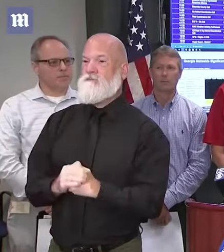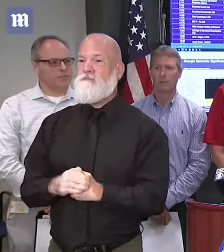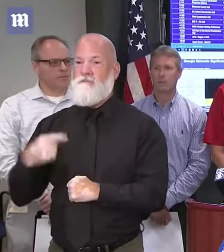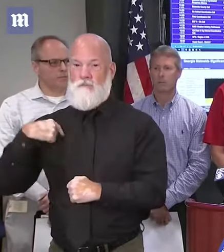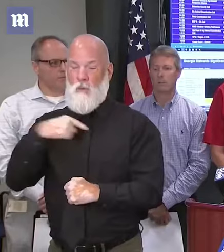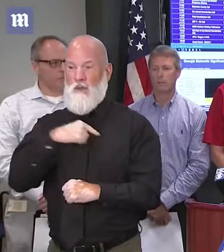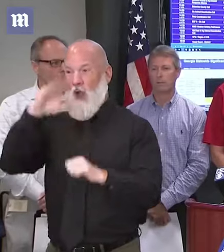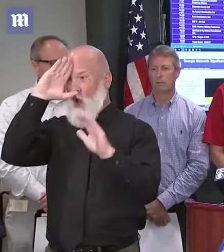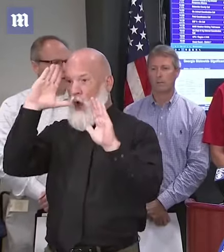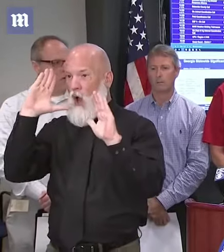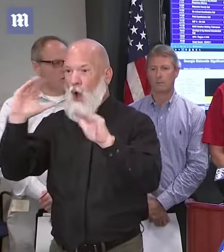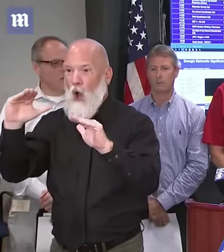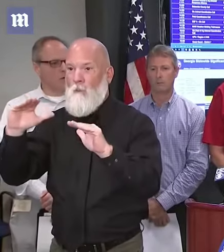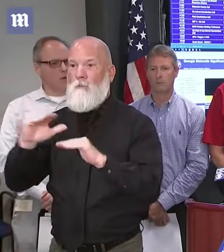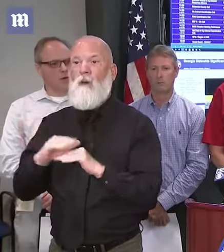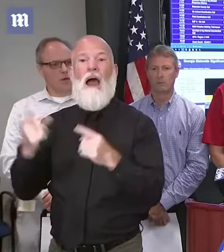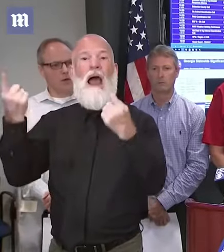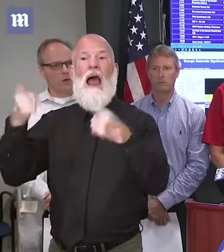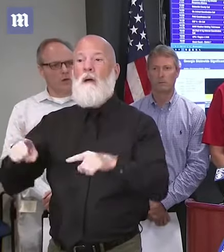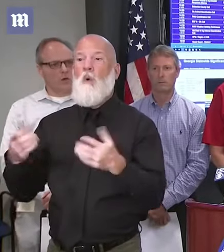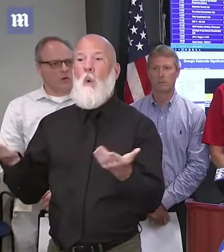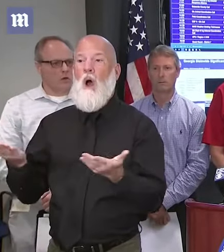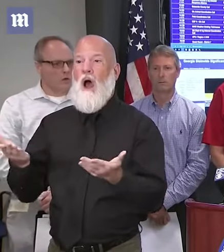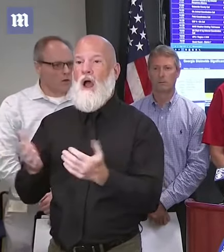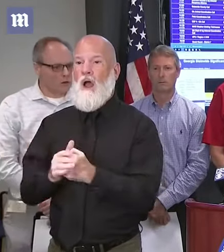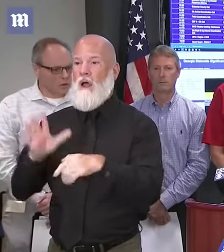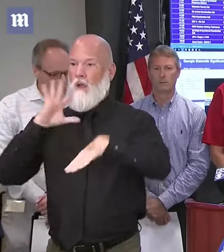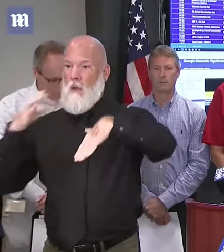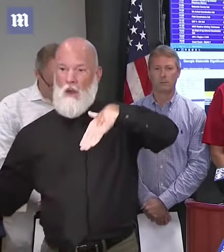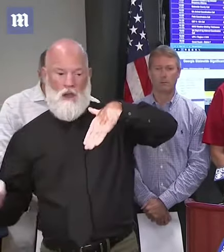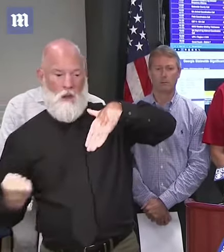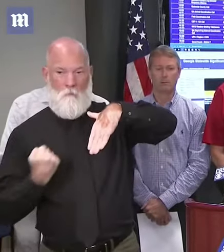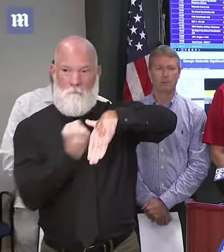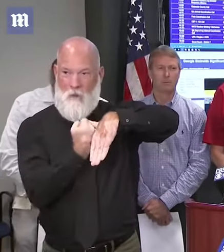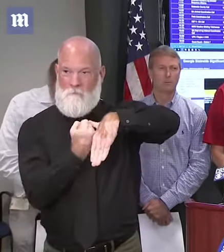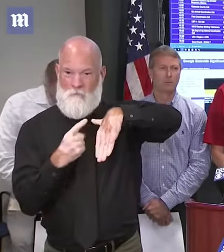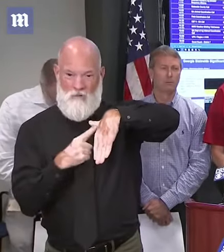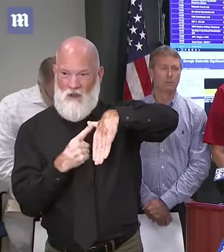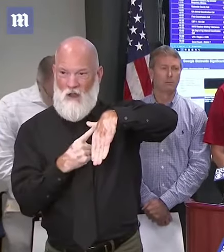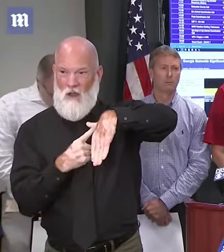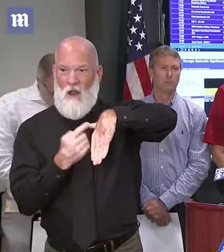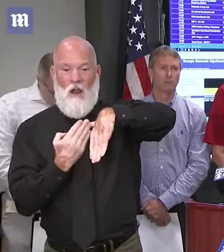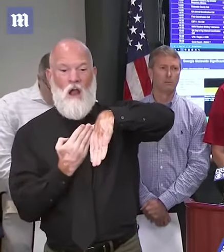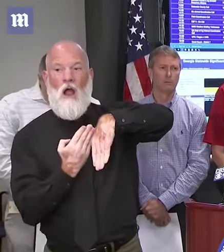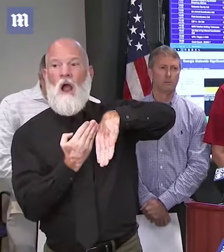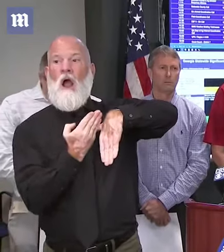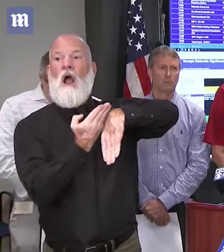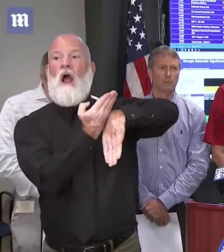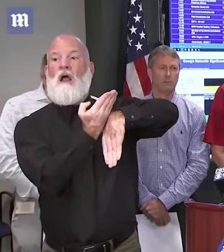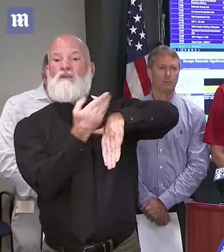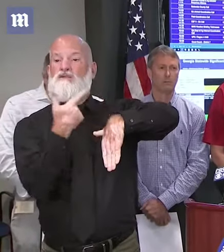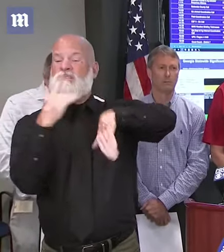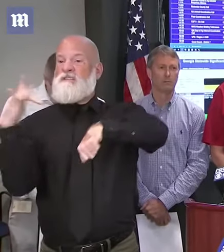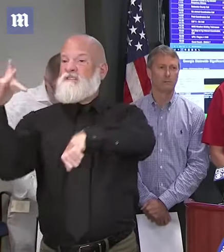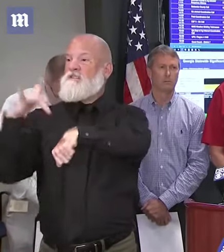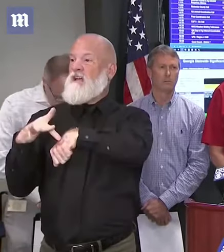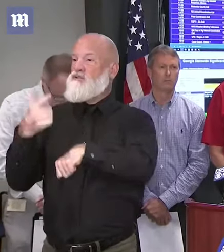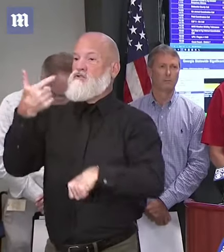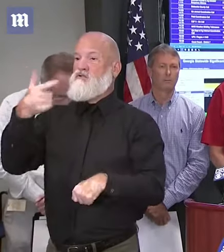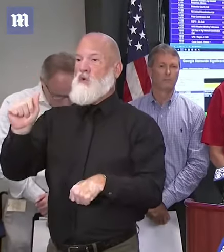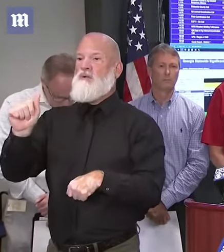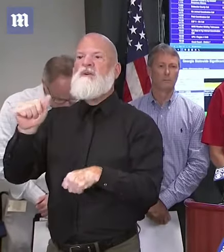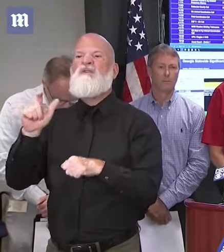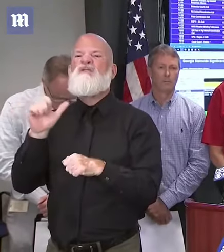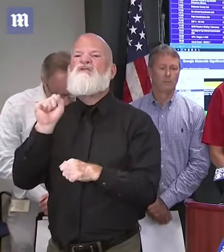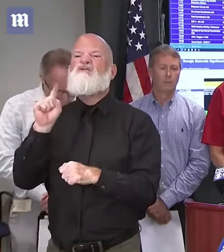that it will have died down somewhat and that the wind intensity will have dropped. However, we know that